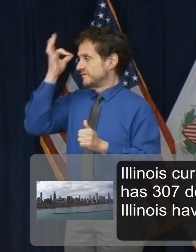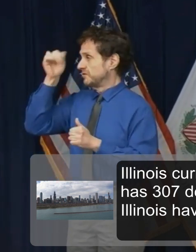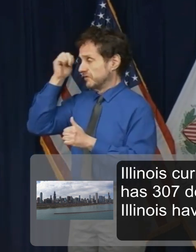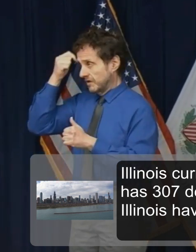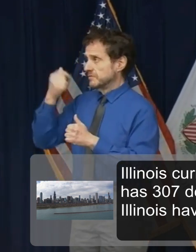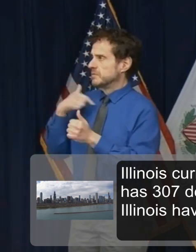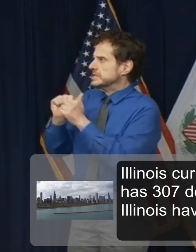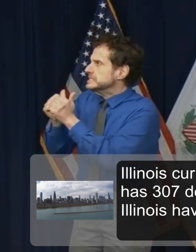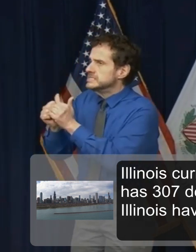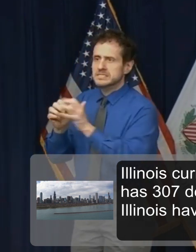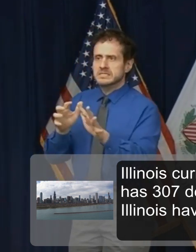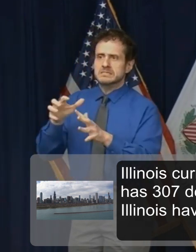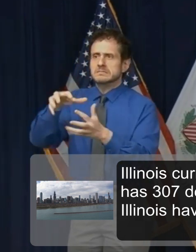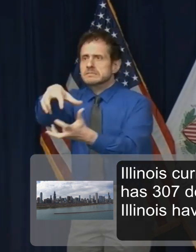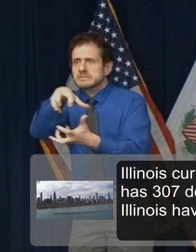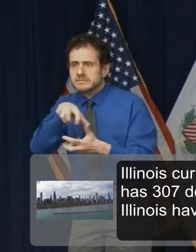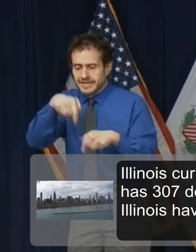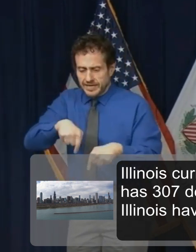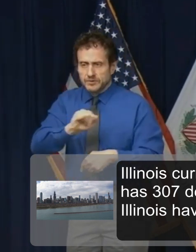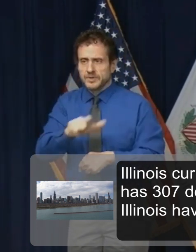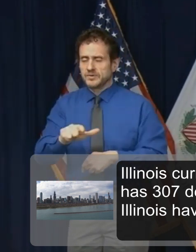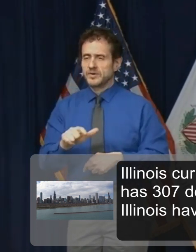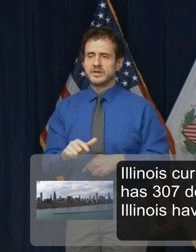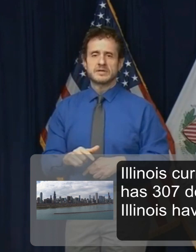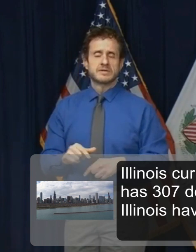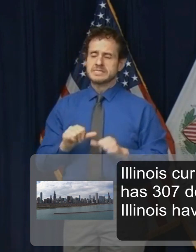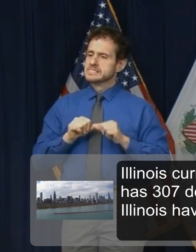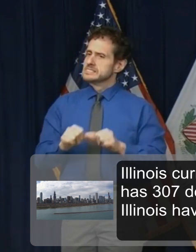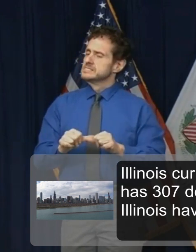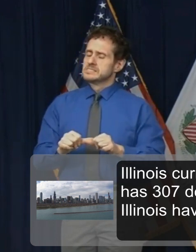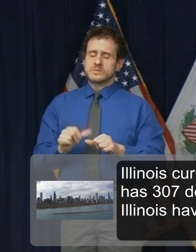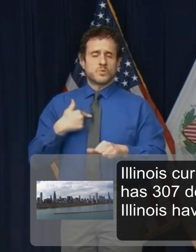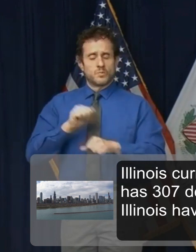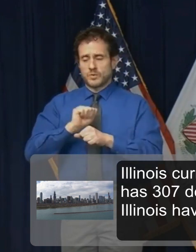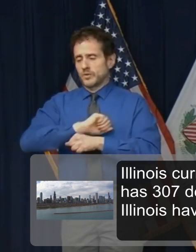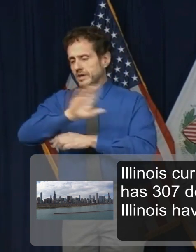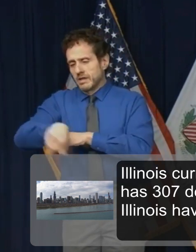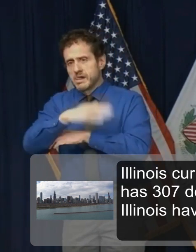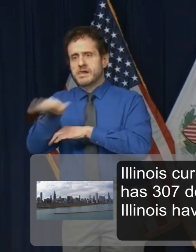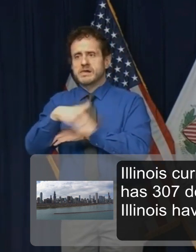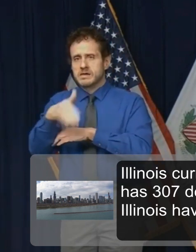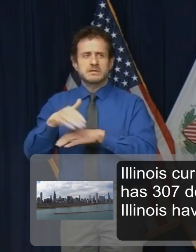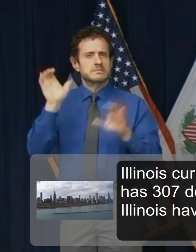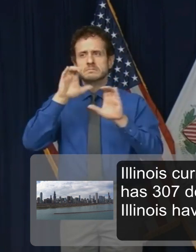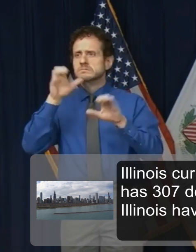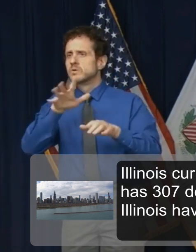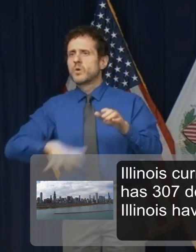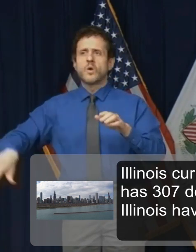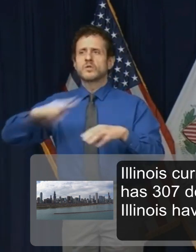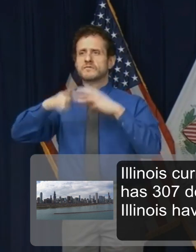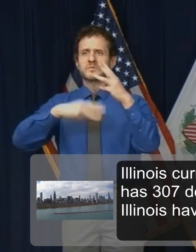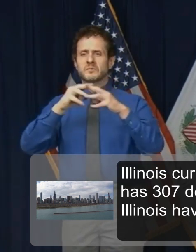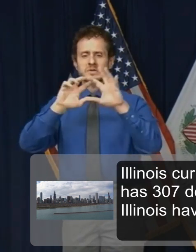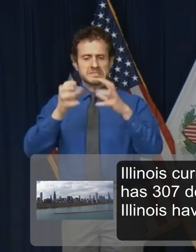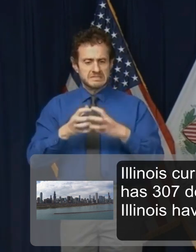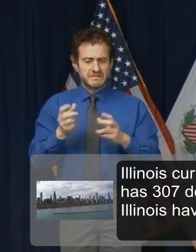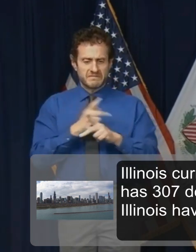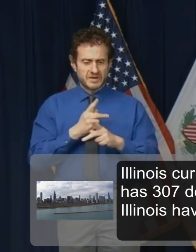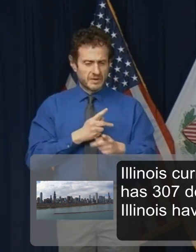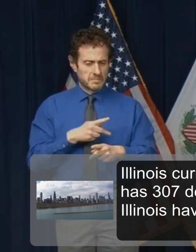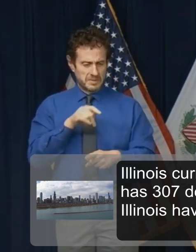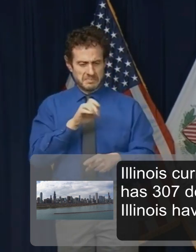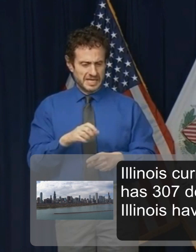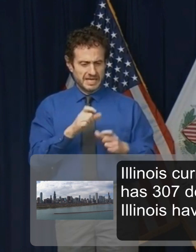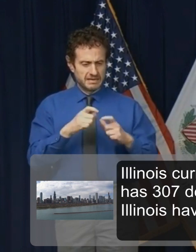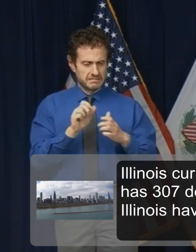This is an ongoing, around-the-clock process of scouring the globe to identify what PPE is available,